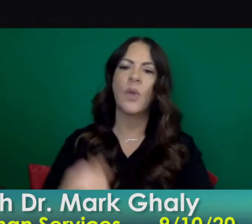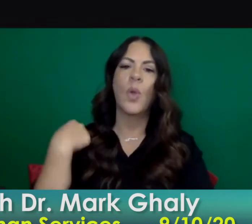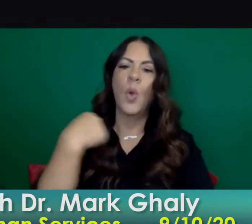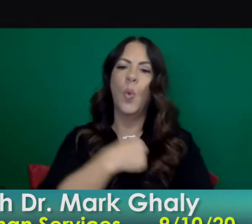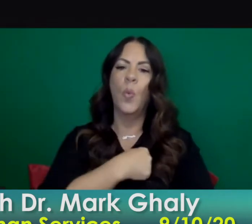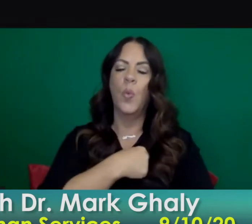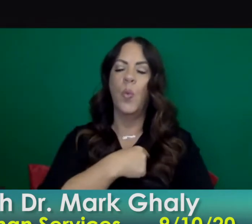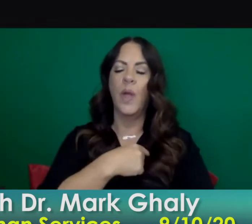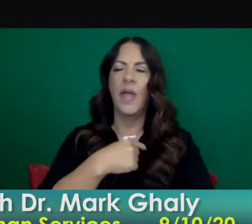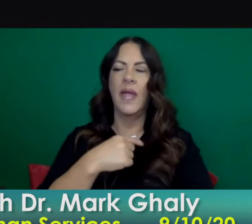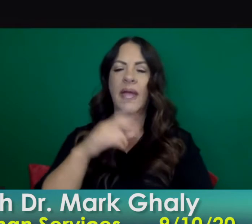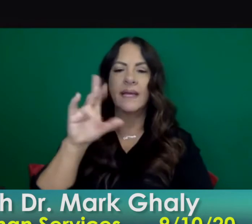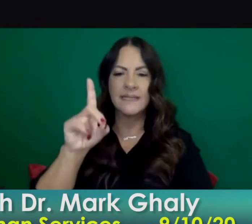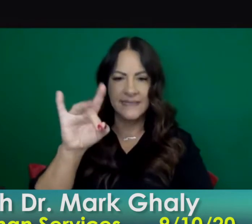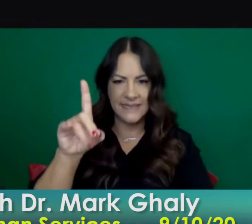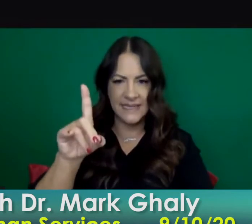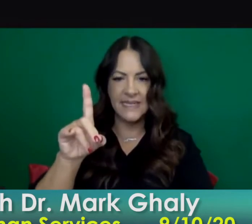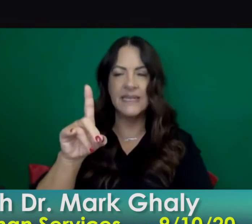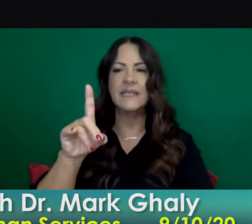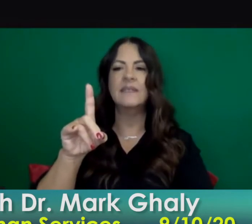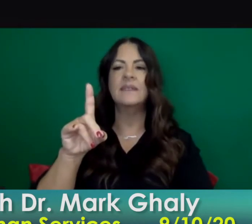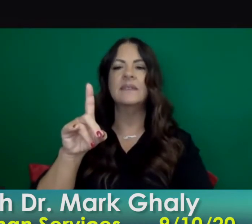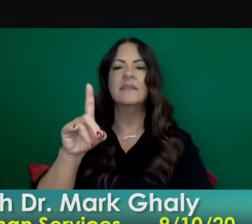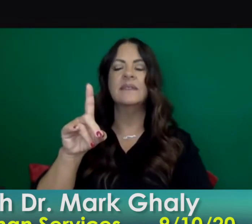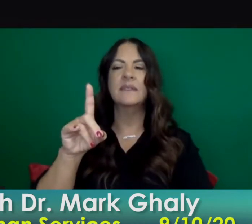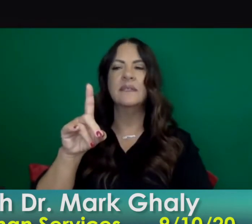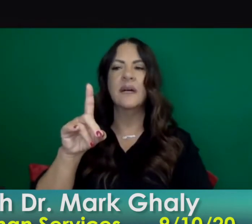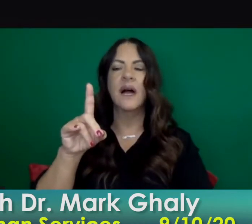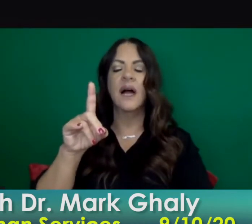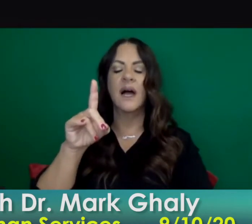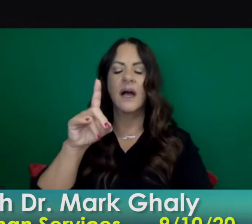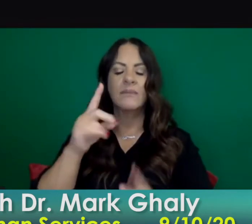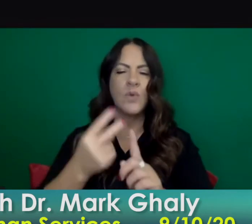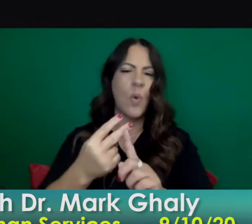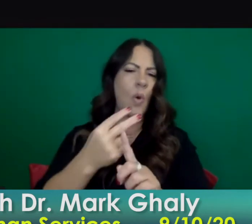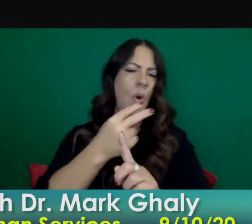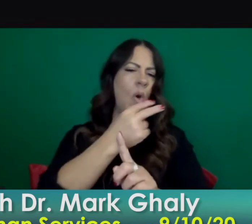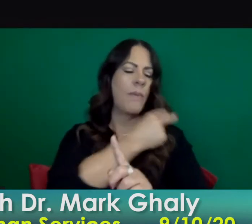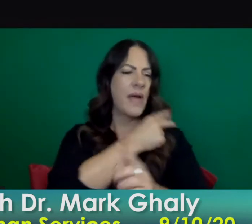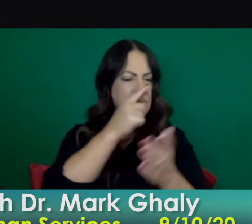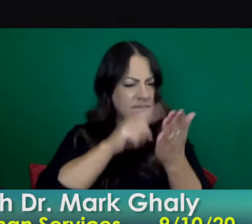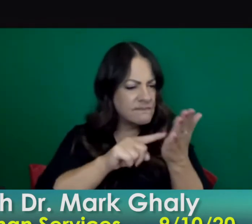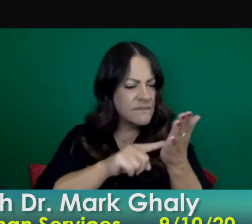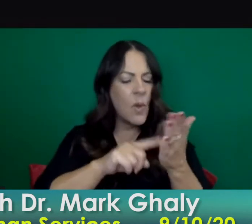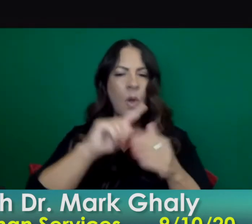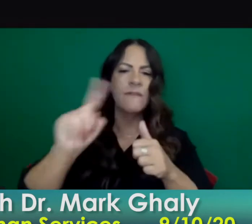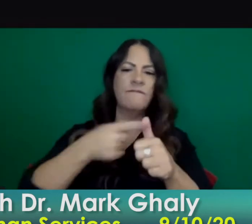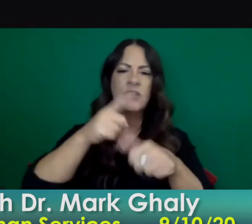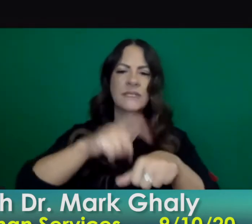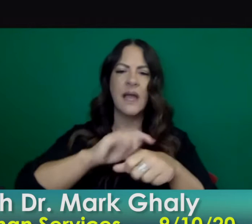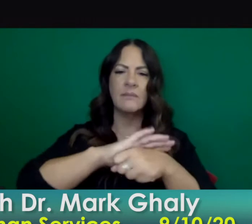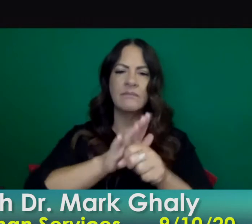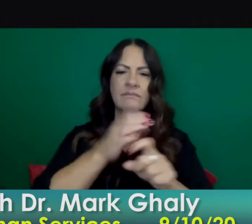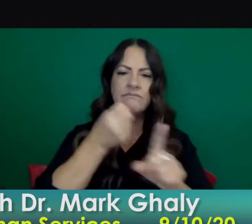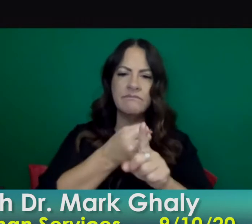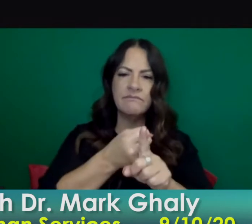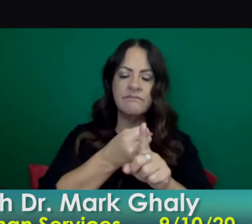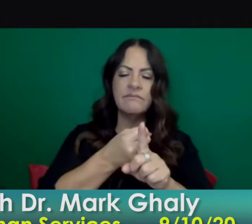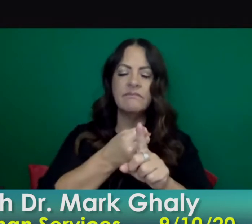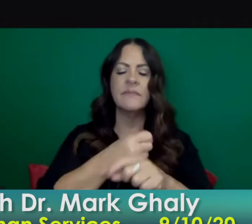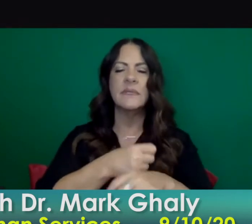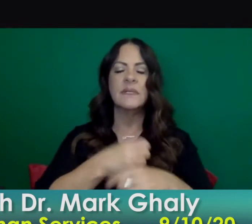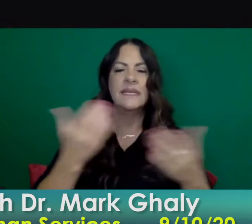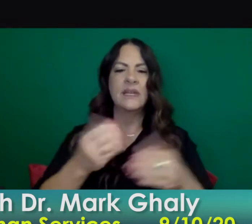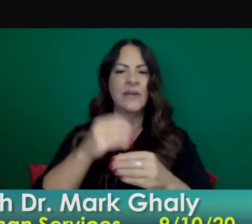been looking at when we might have seen the first signs of covid in california i'll remind you that california had the privilege of